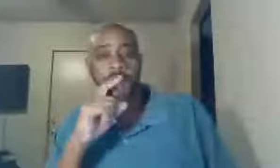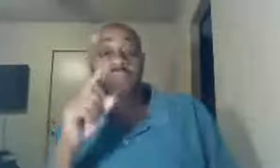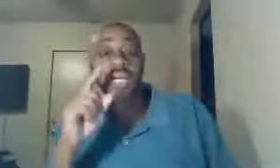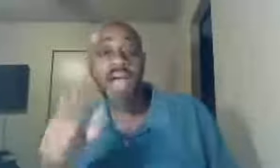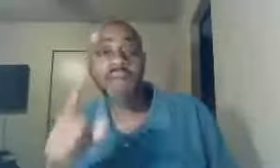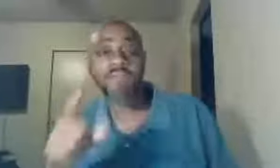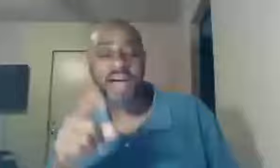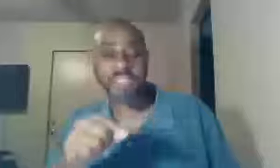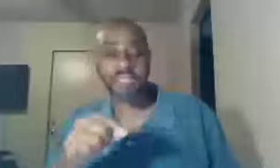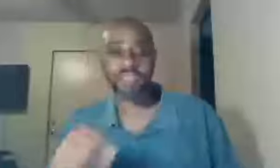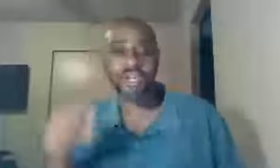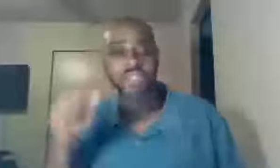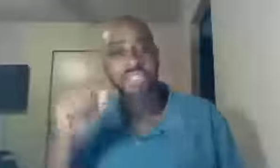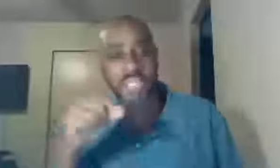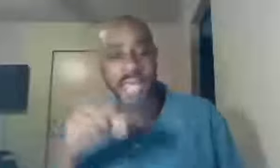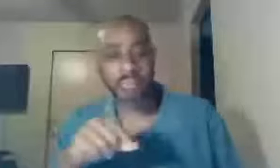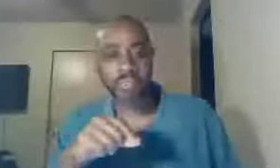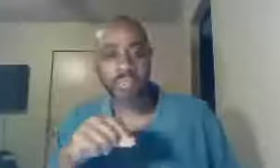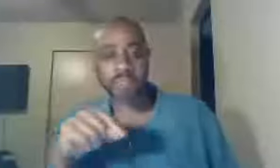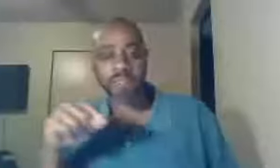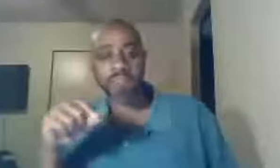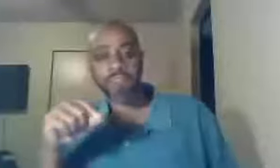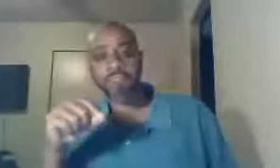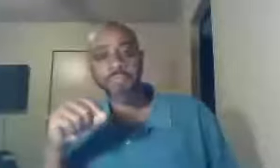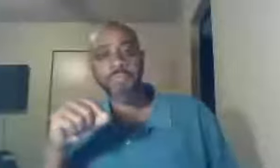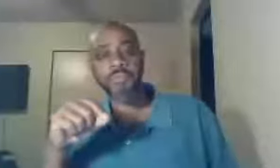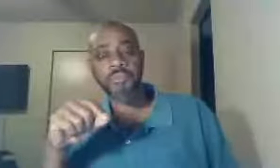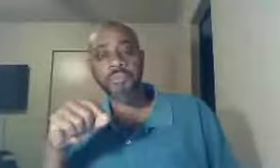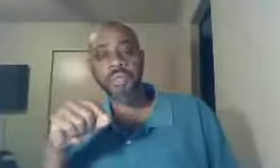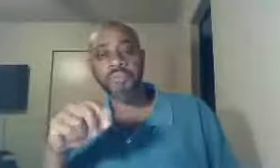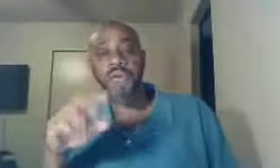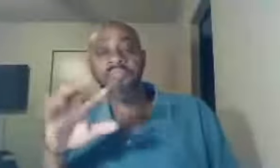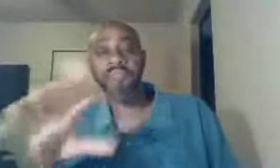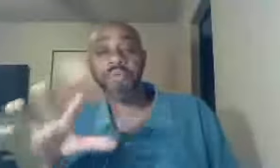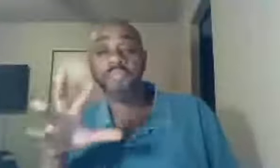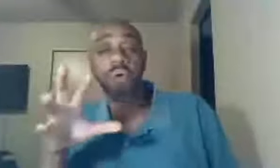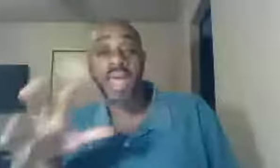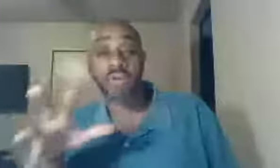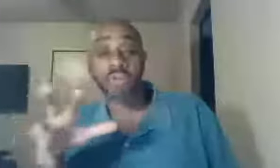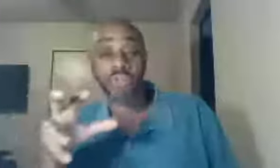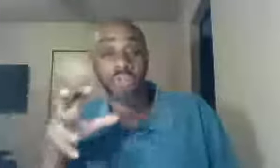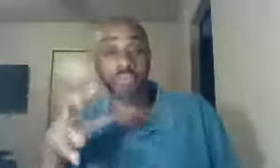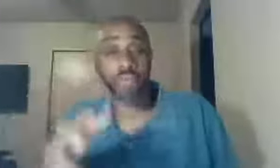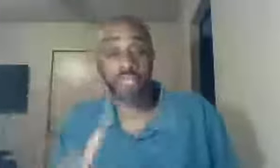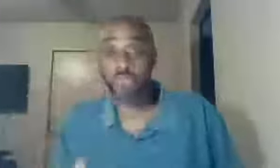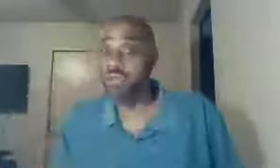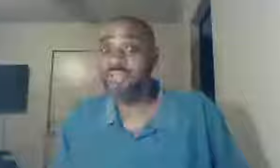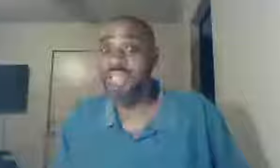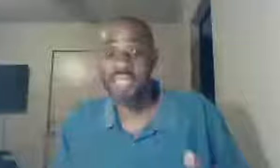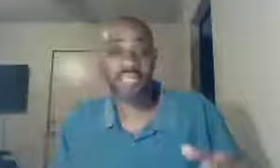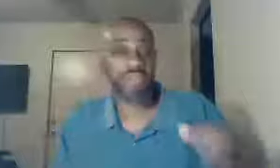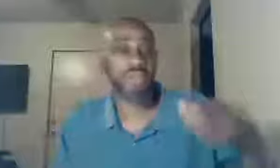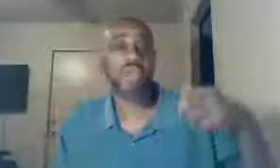within the confines of a church, this happens, if you have multiple elders, or preachers, or deacons, or